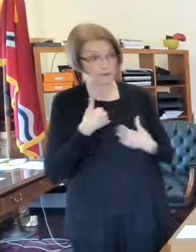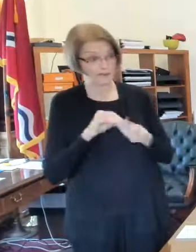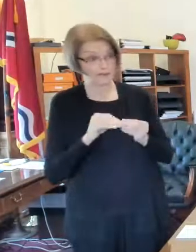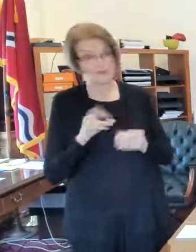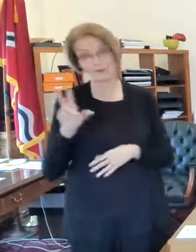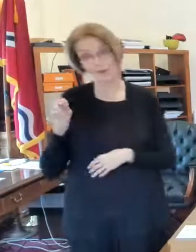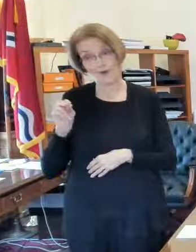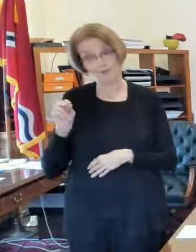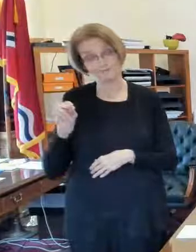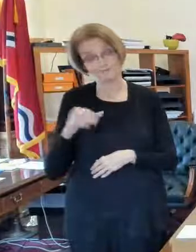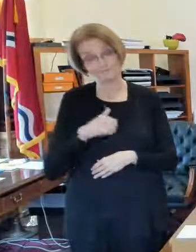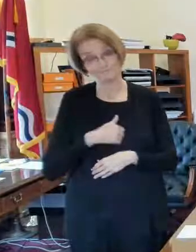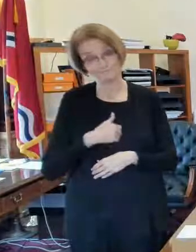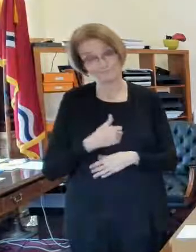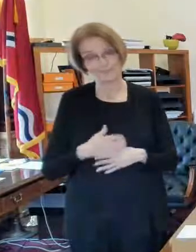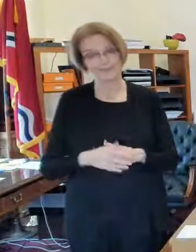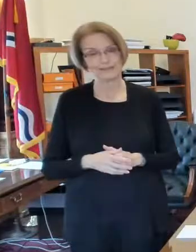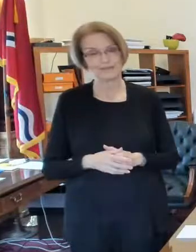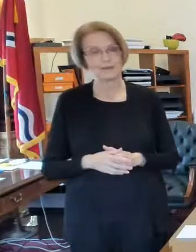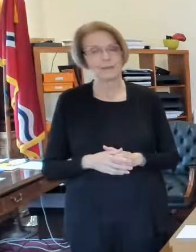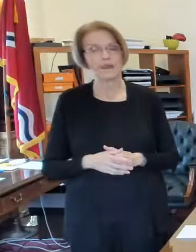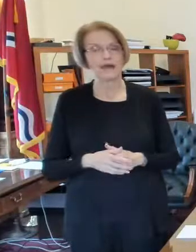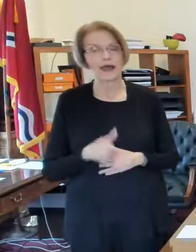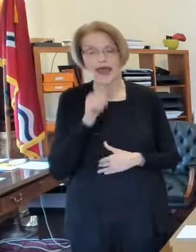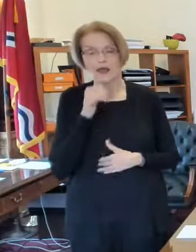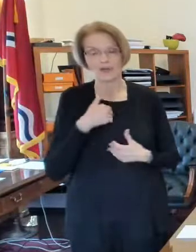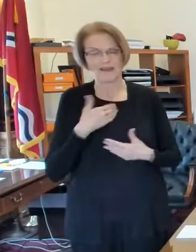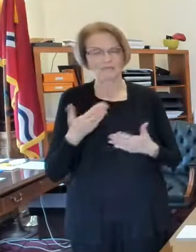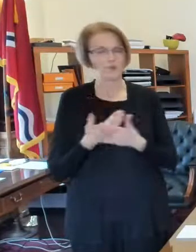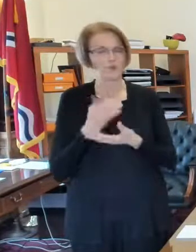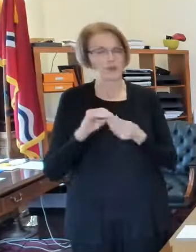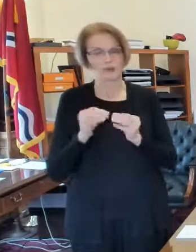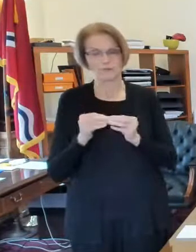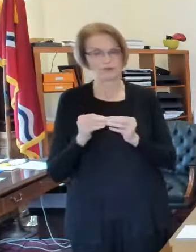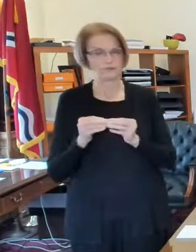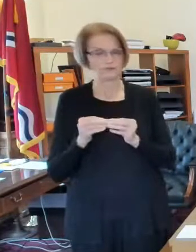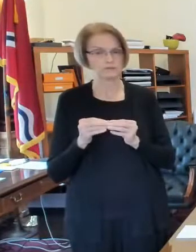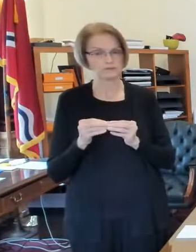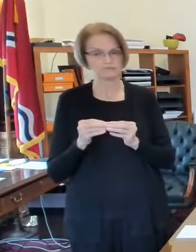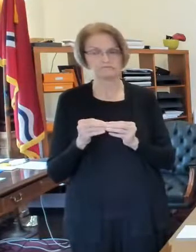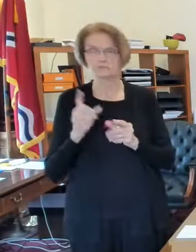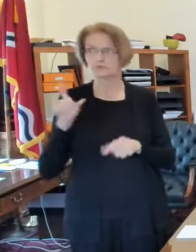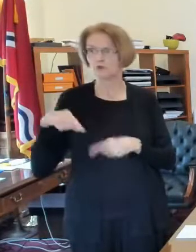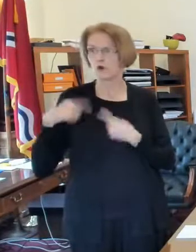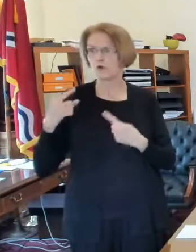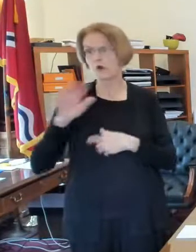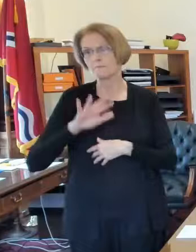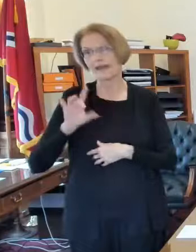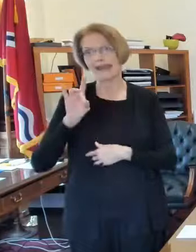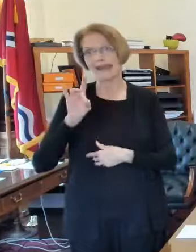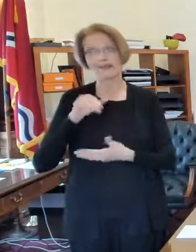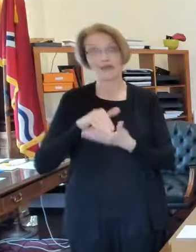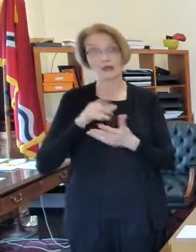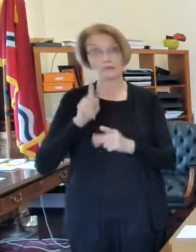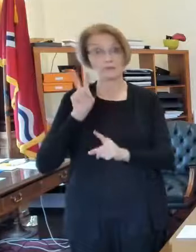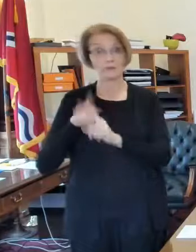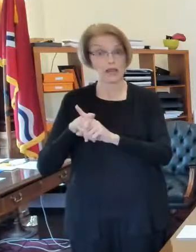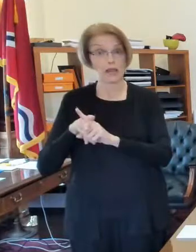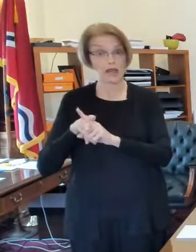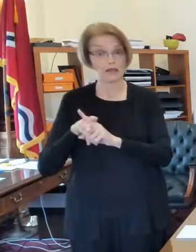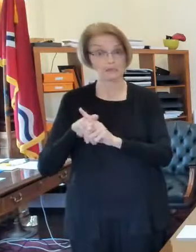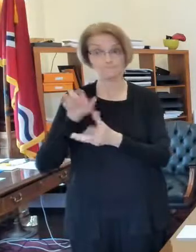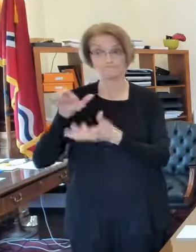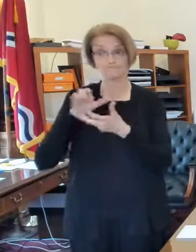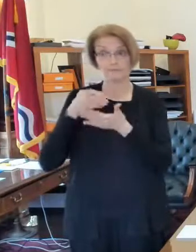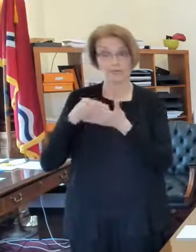so i don't have the up-to-date numbers as of today i know we've had about 8 000 uh applications and